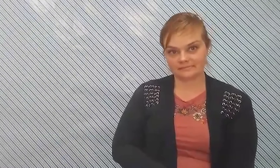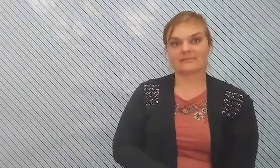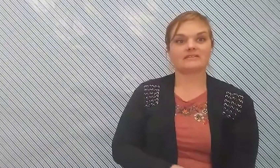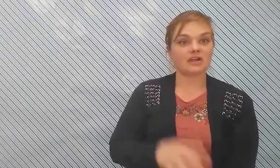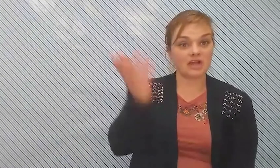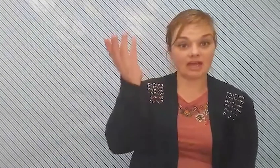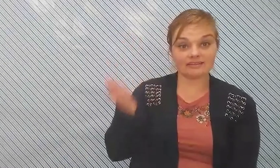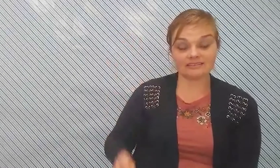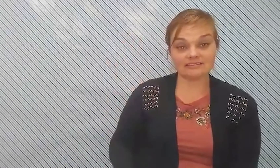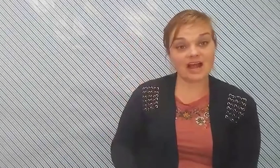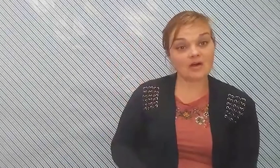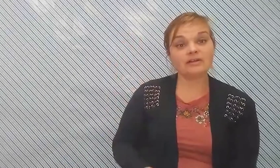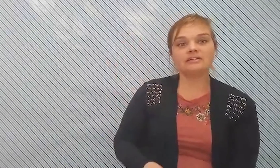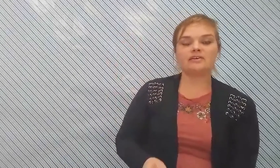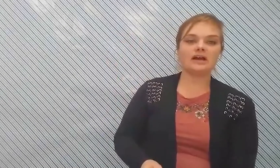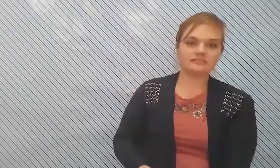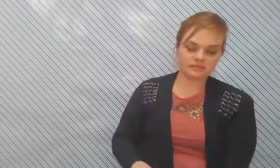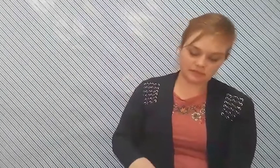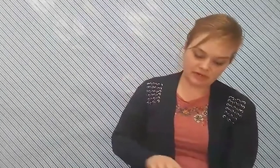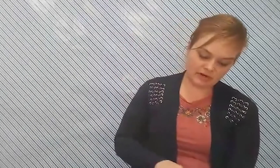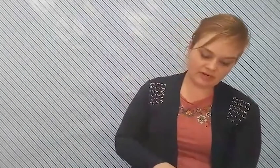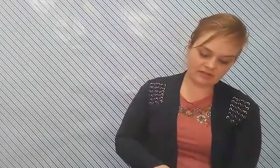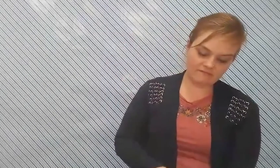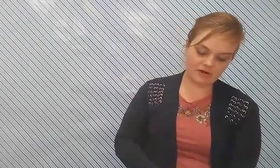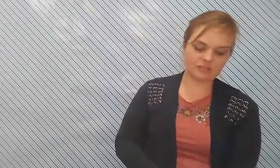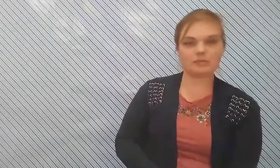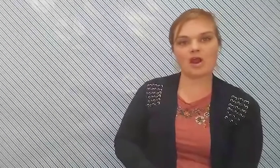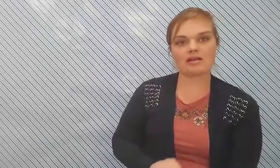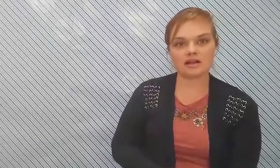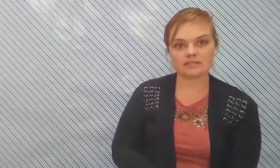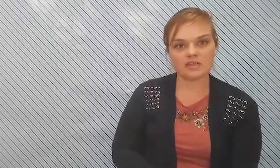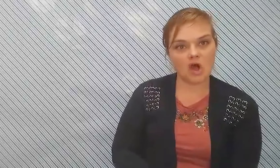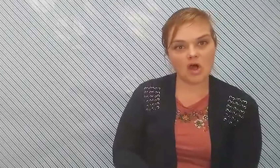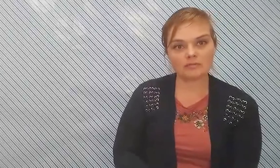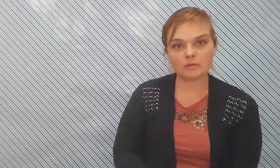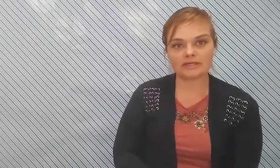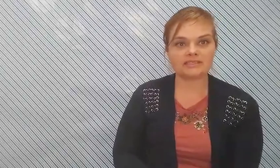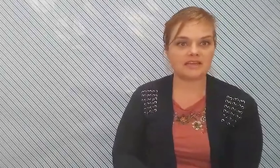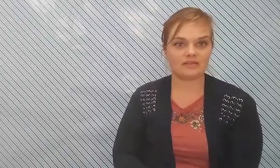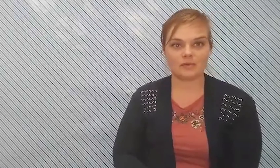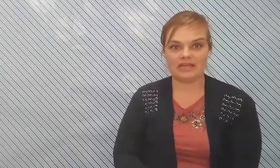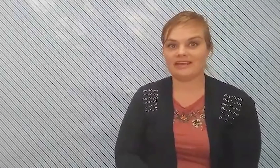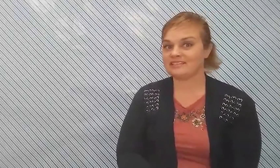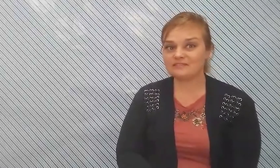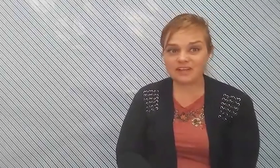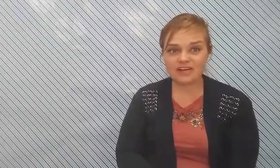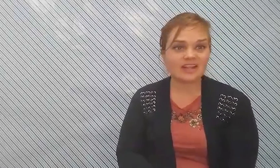very good now you have learned the first part of psalm 23 and it's a very